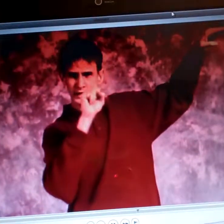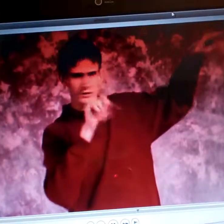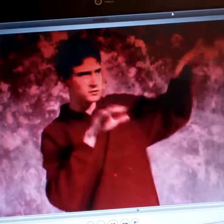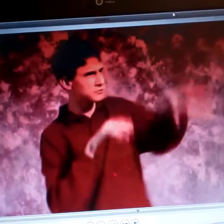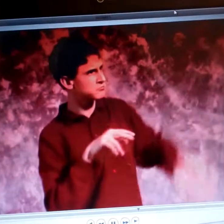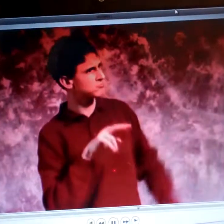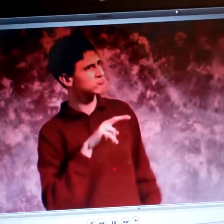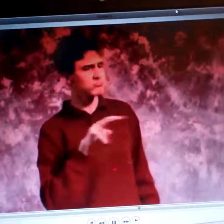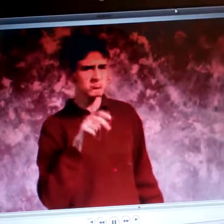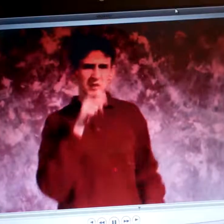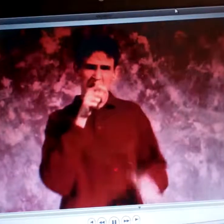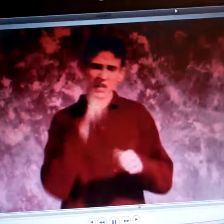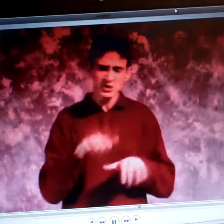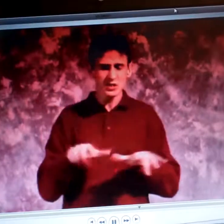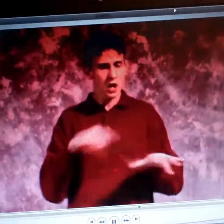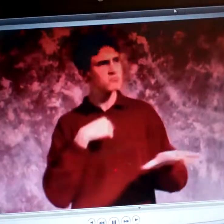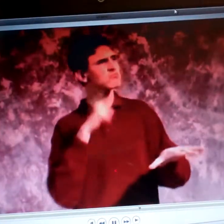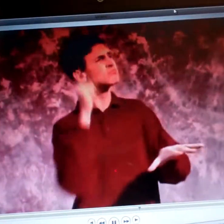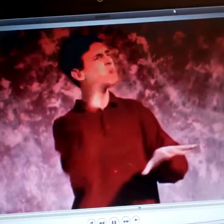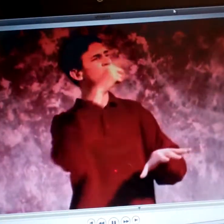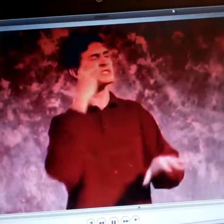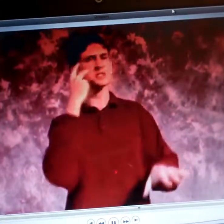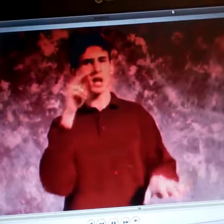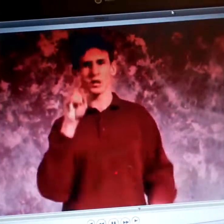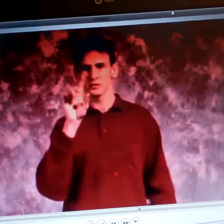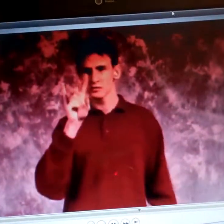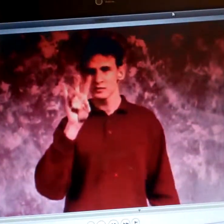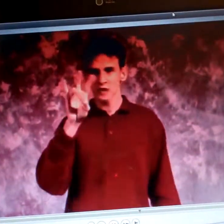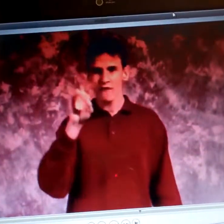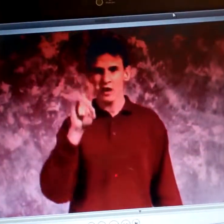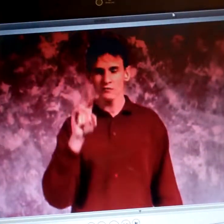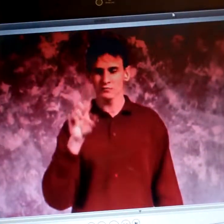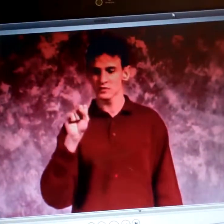with the mountain on the other side. was just gorgeous.